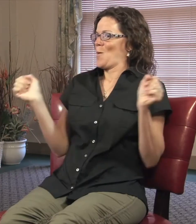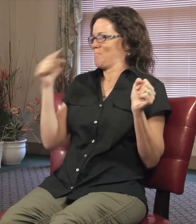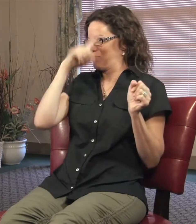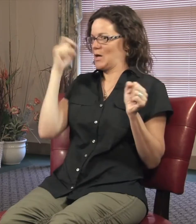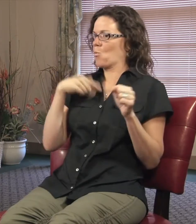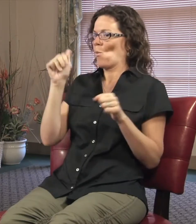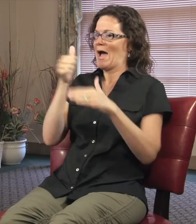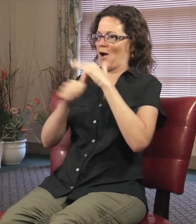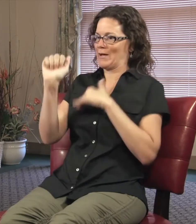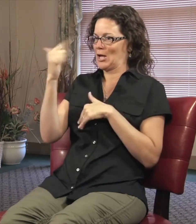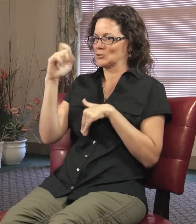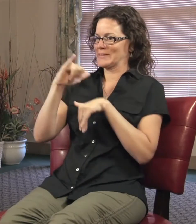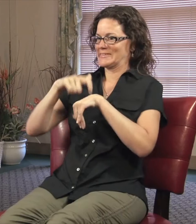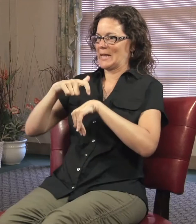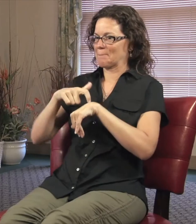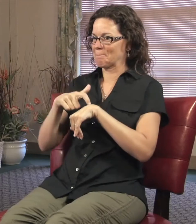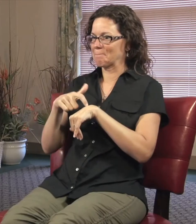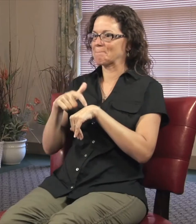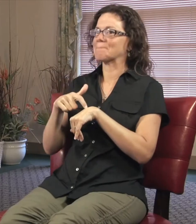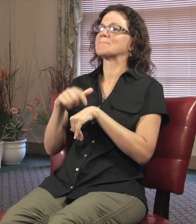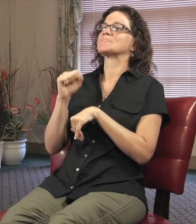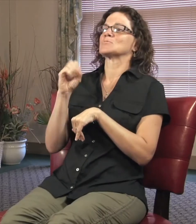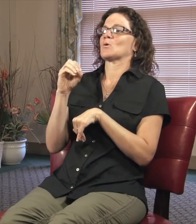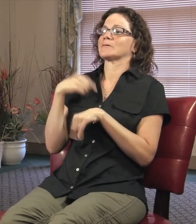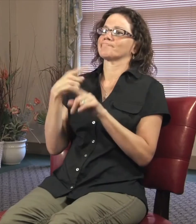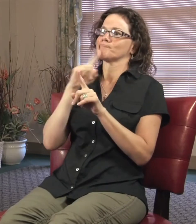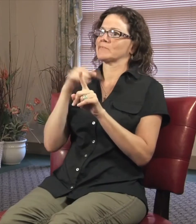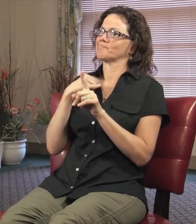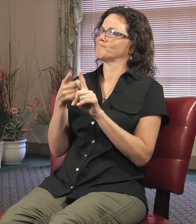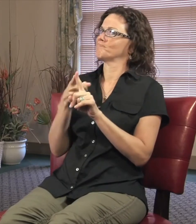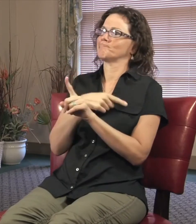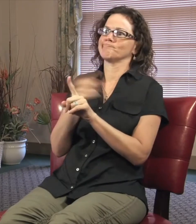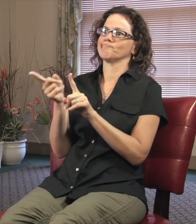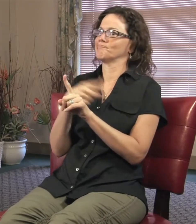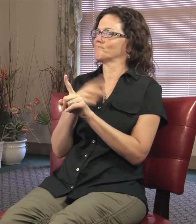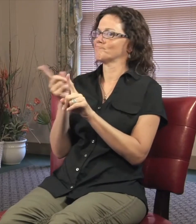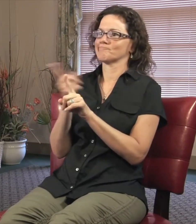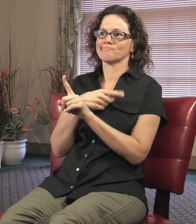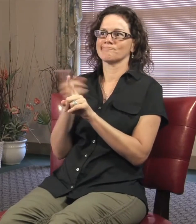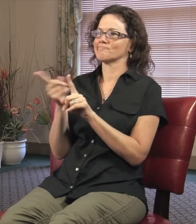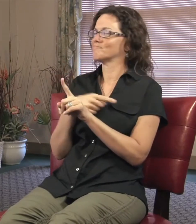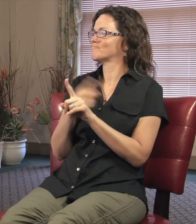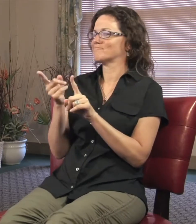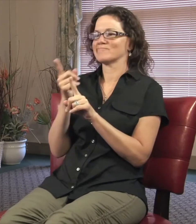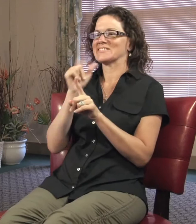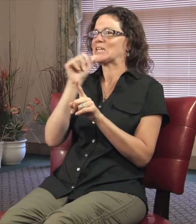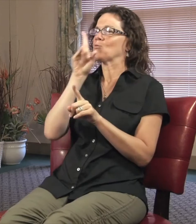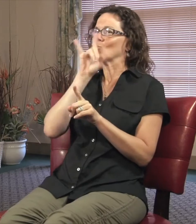When I was 15 years old, I went to a counselor, but I didn't really feel comfortable opening up. My parents had sent me, and I just really didn't feel